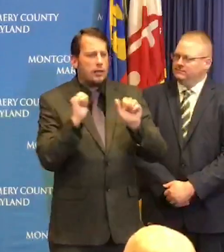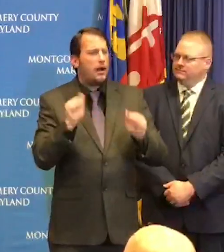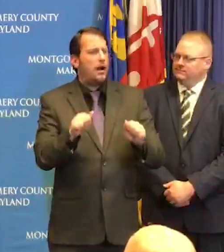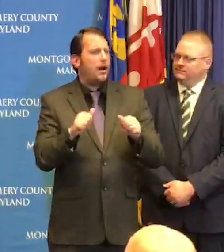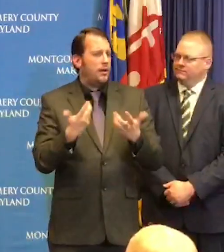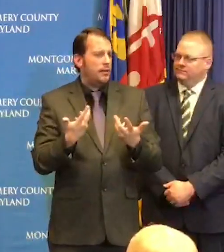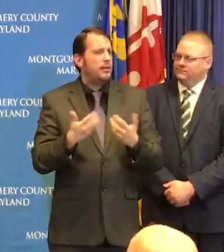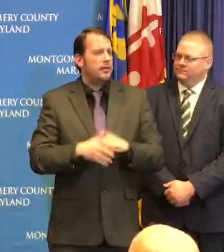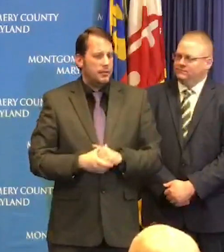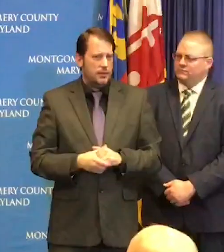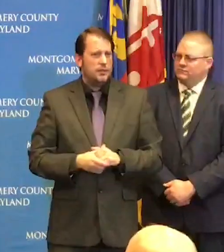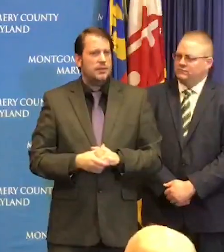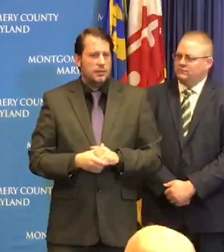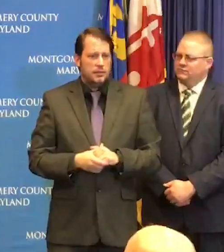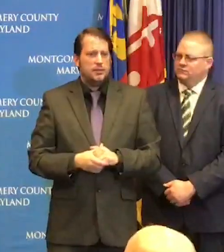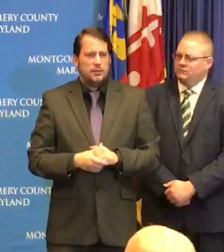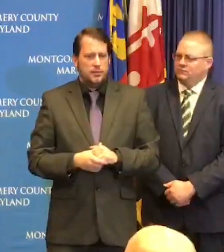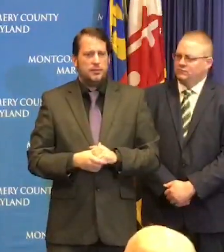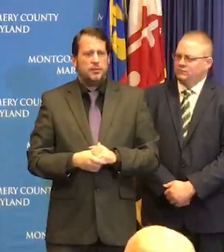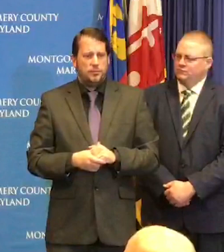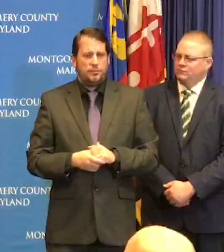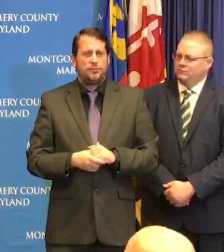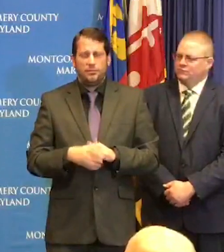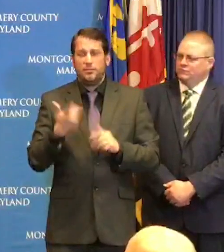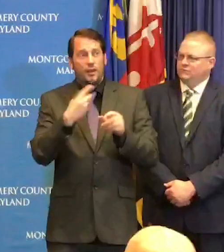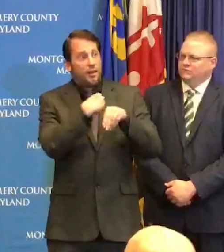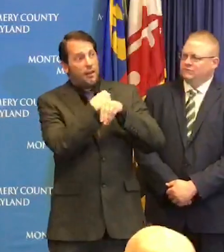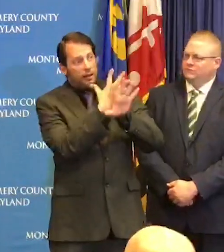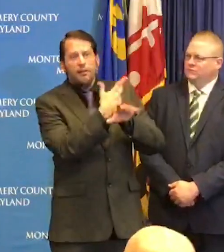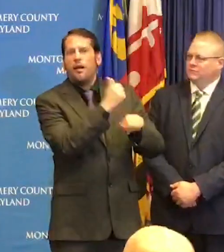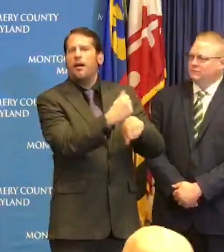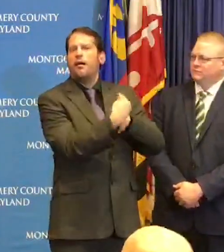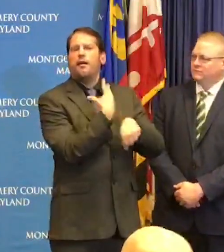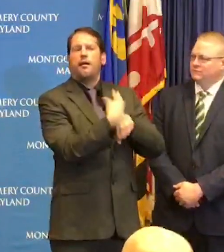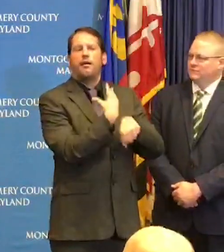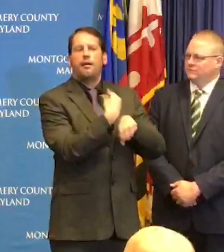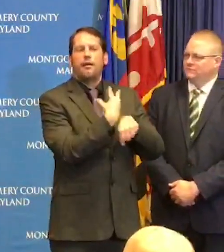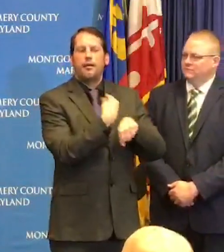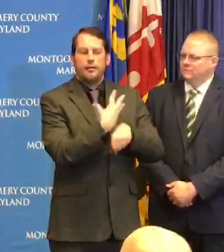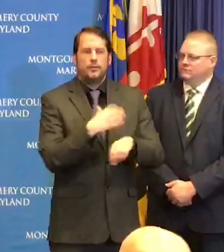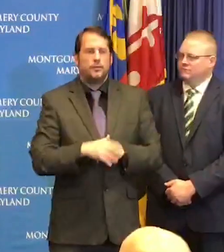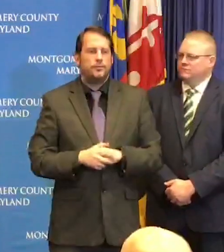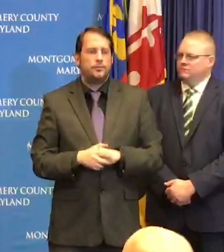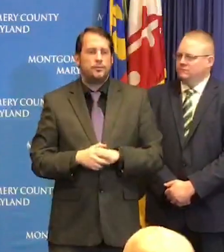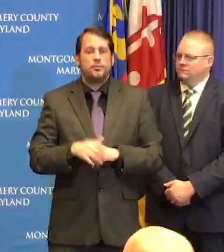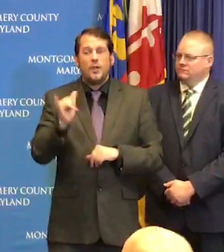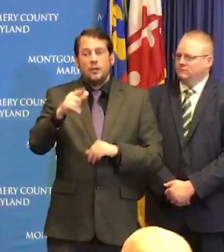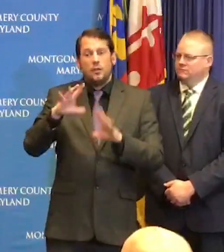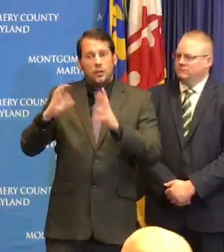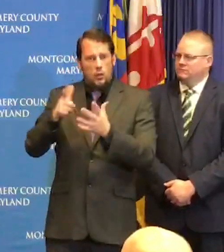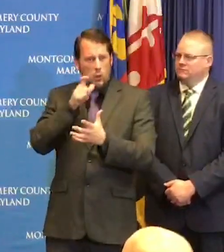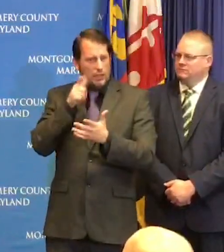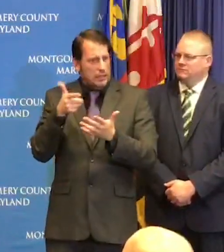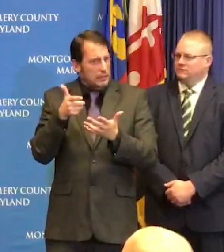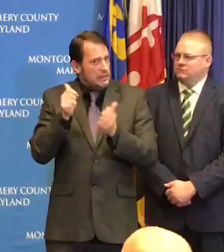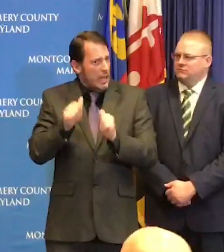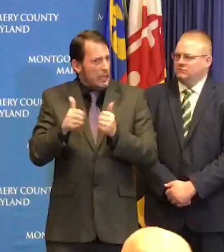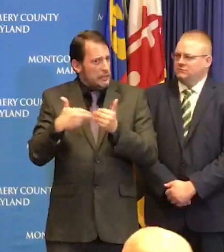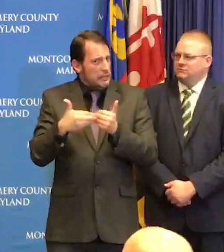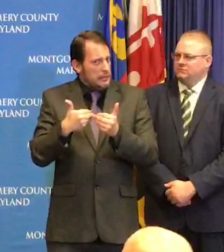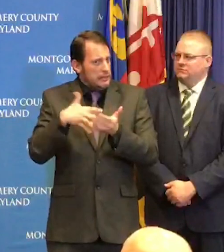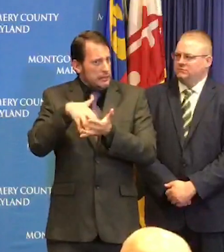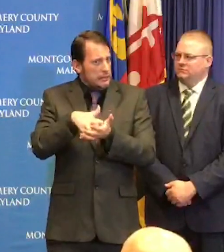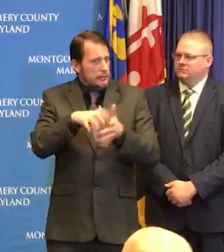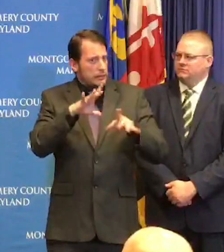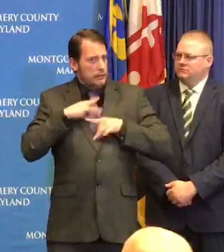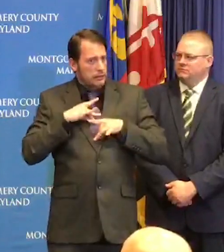recommending for those in those groups because we don't want you out as much make sure that you're proactive in terms of making sure your prescriptions are filled so